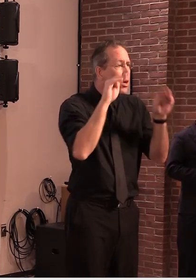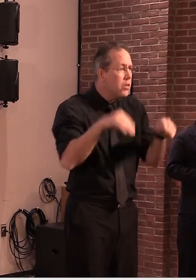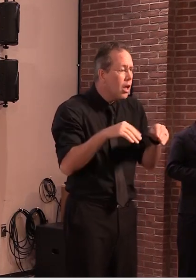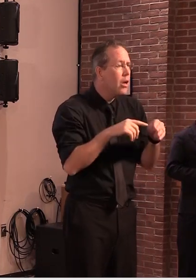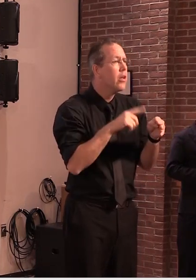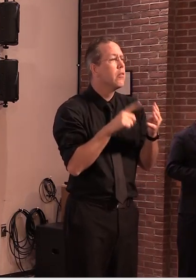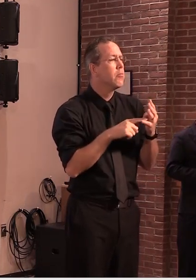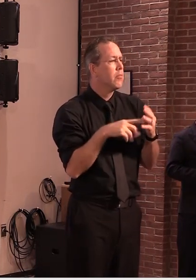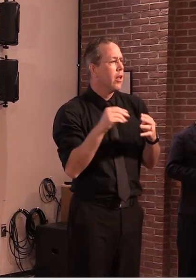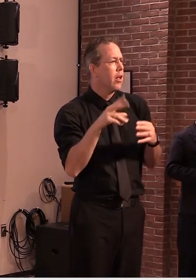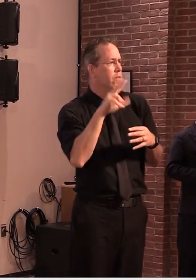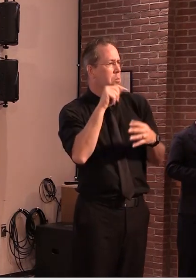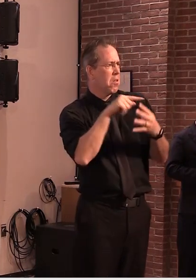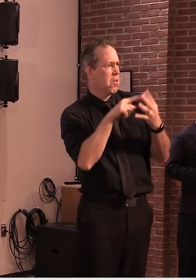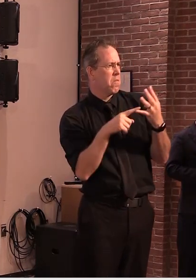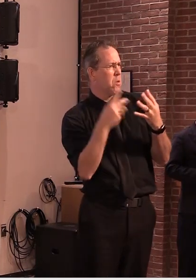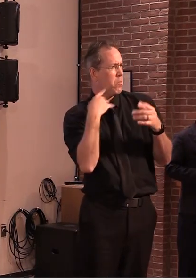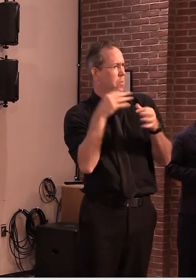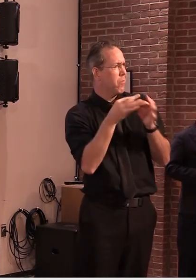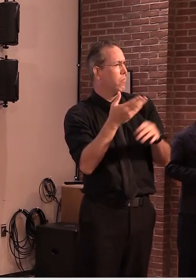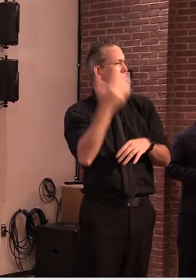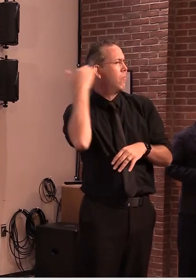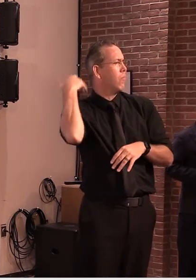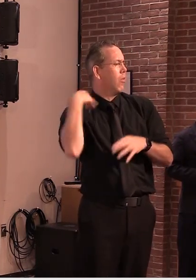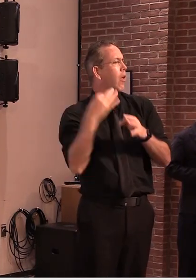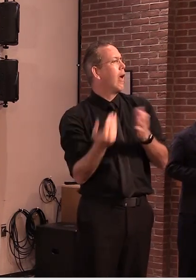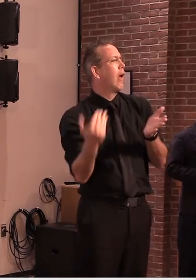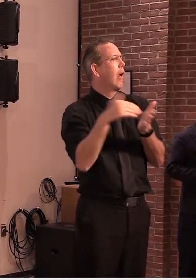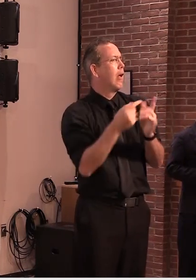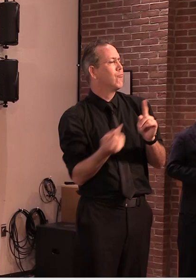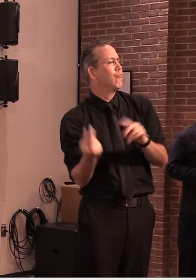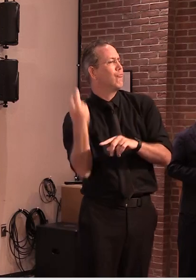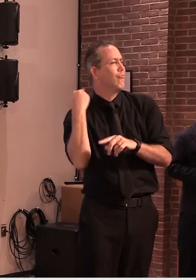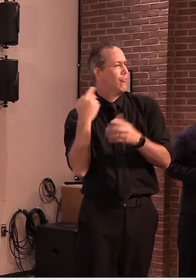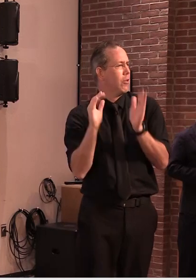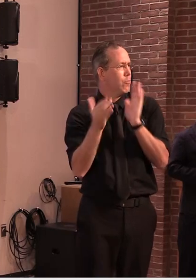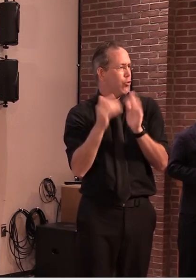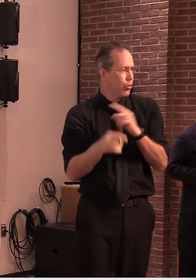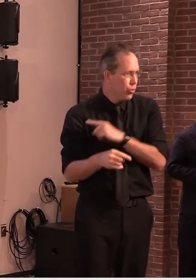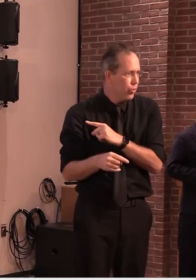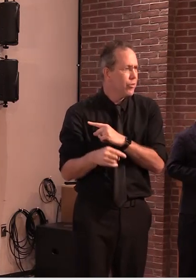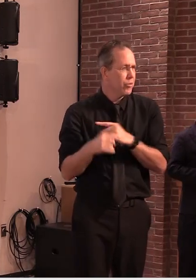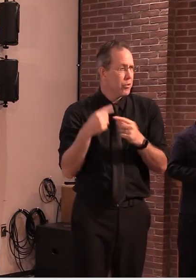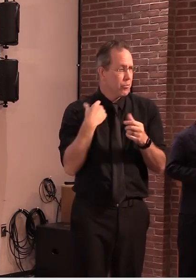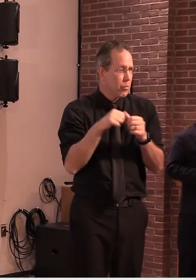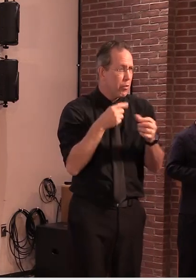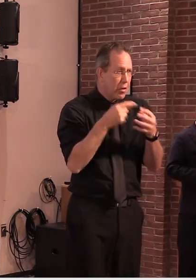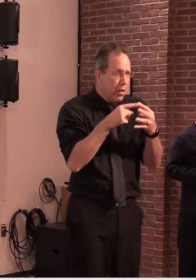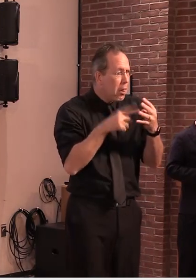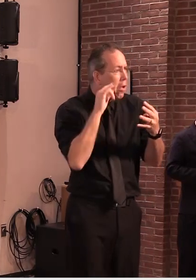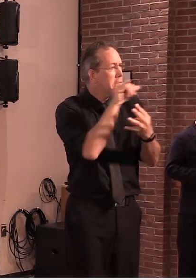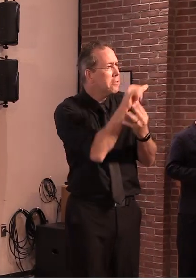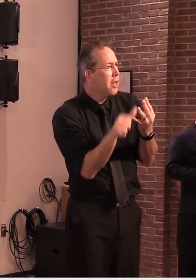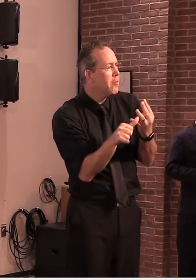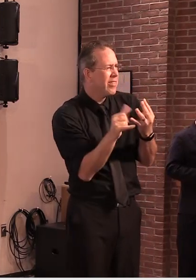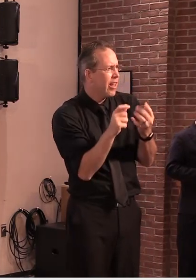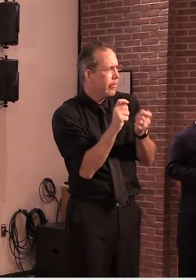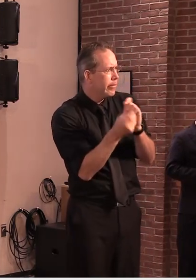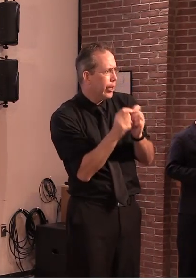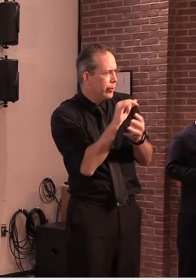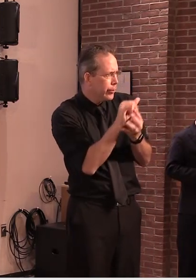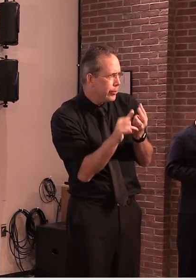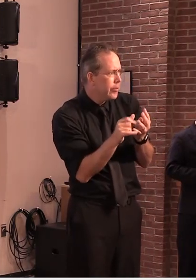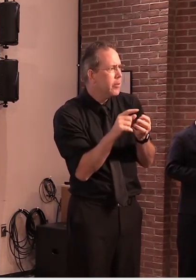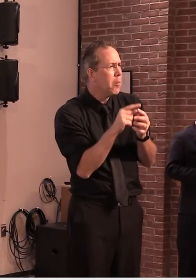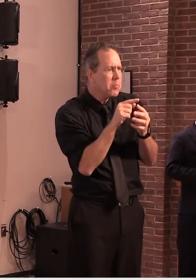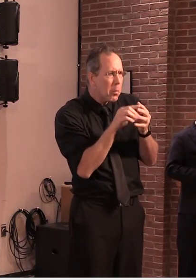COVID-19 experience had been, with each state experiencing a very mild first wave, followed by a period of very low case